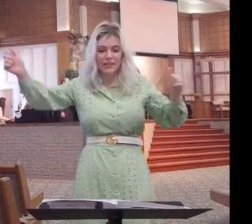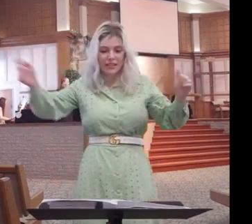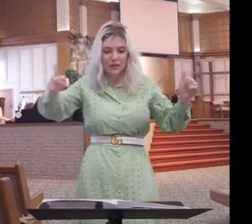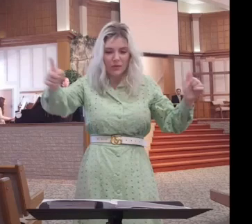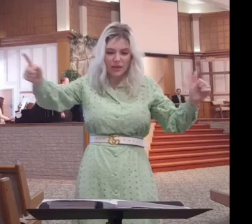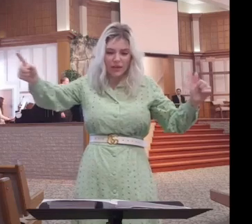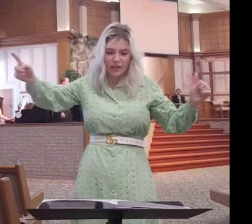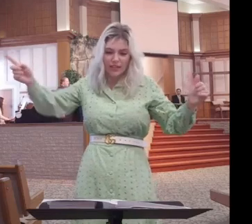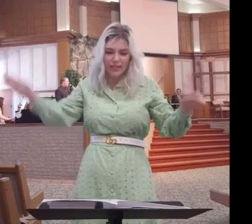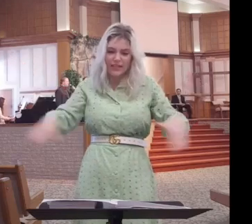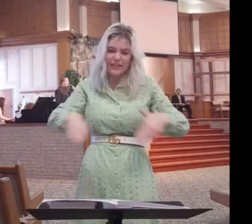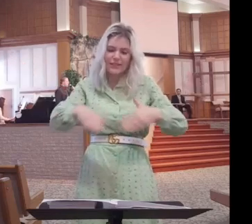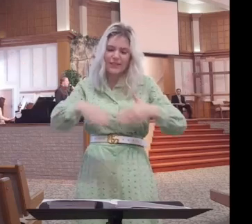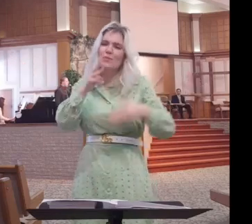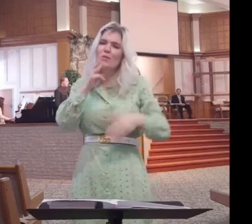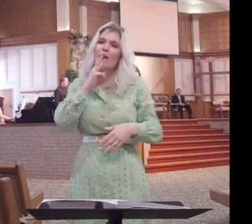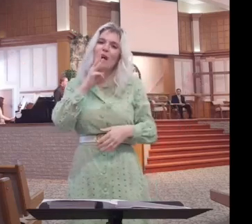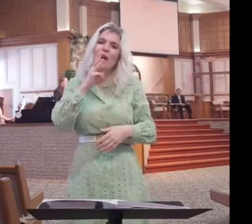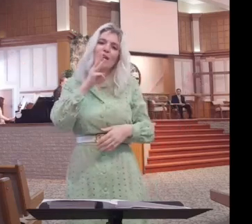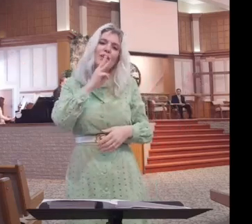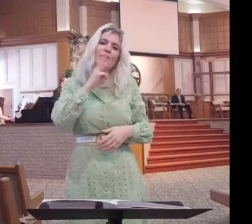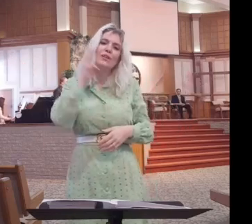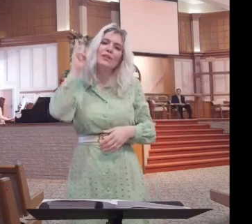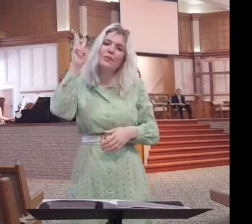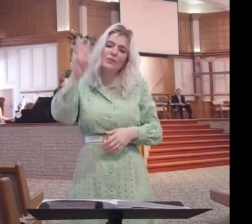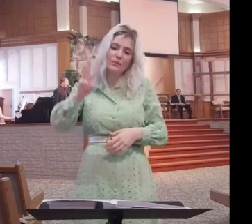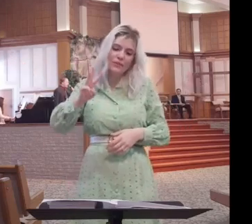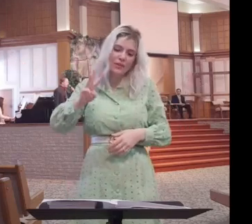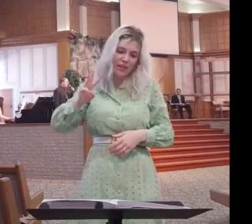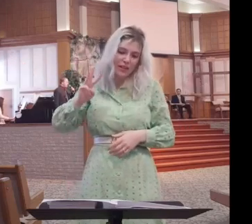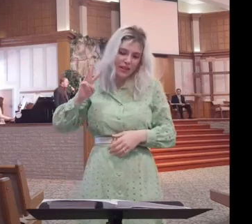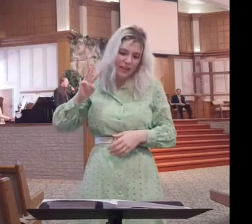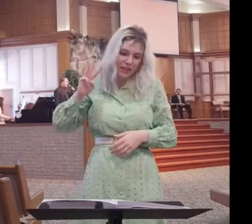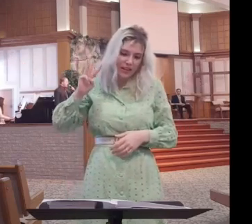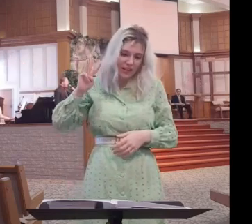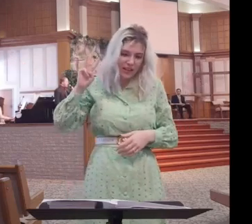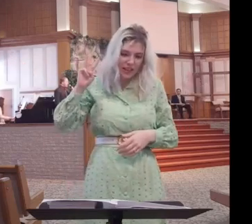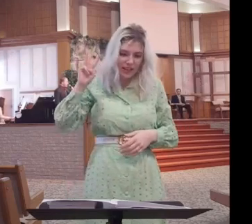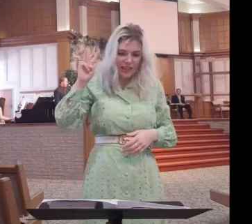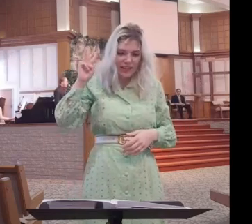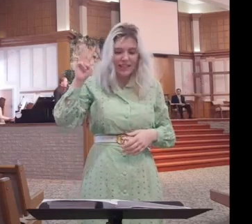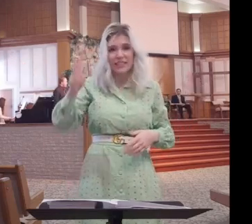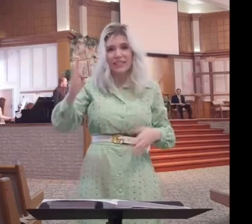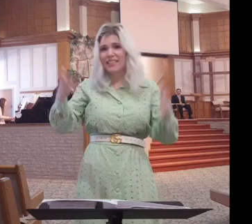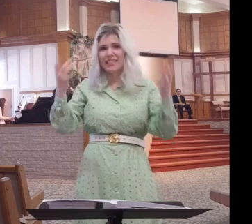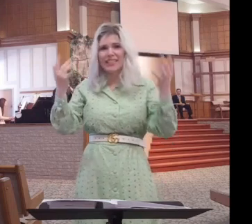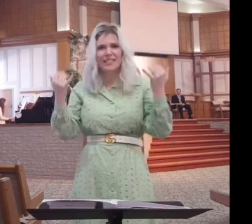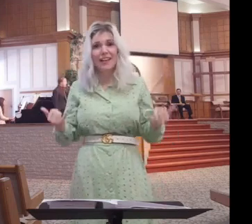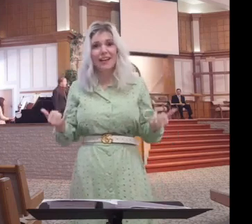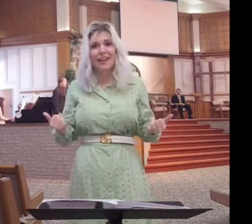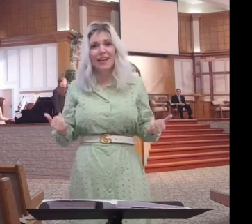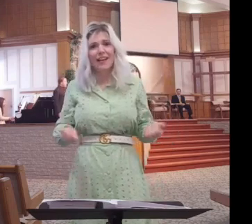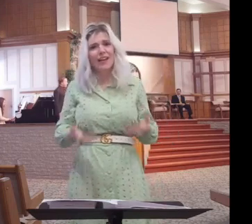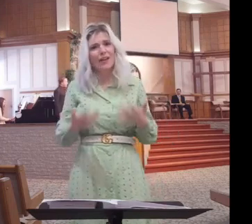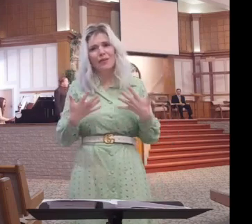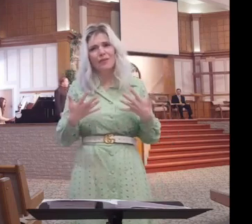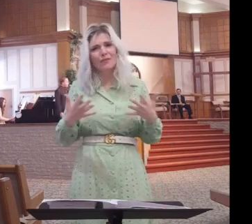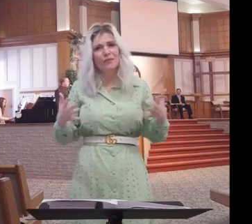wedding, the water, the wine. Now it was